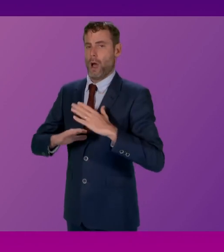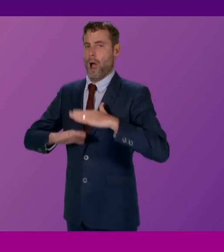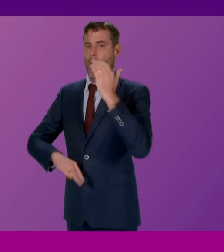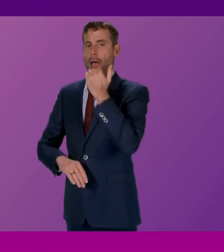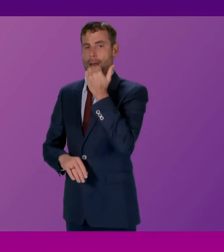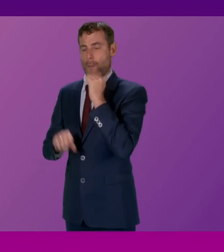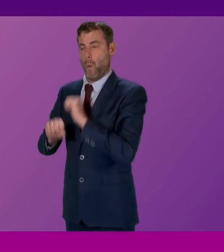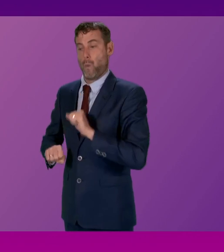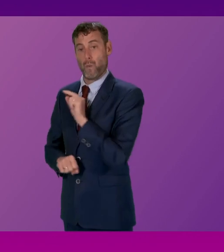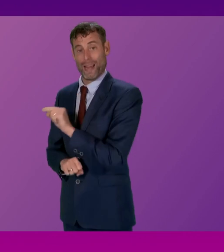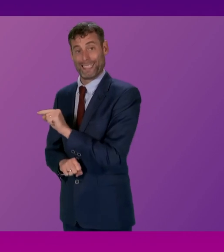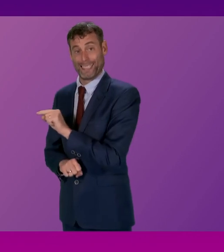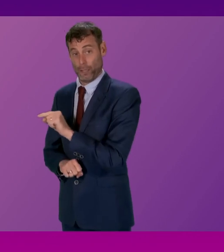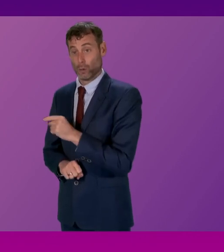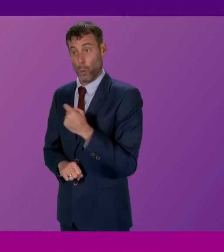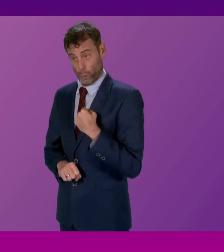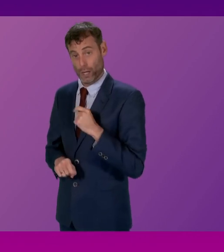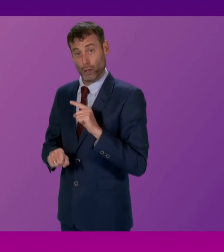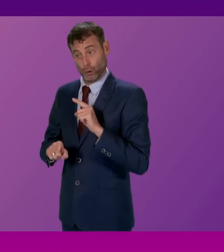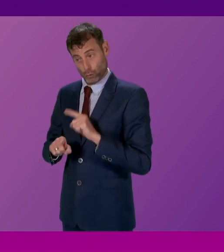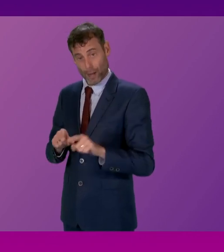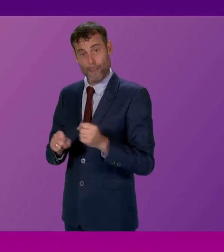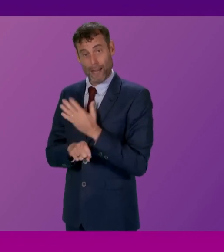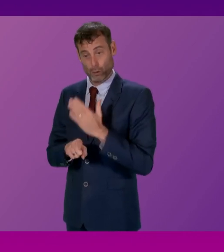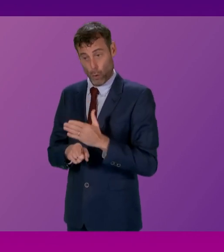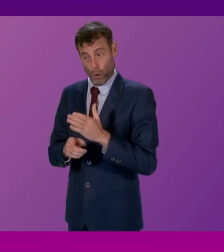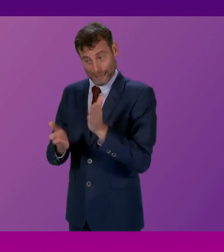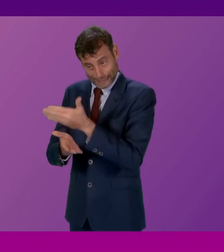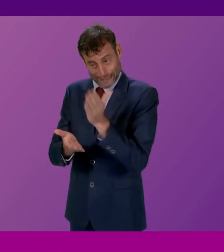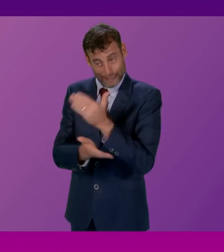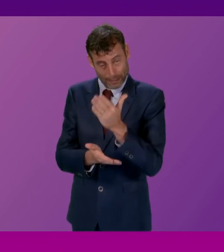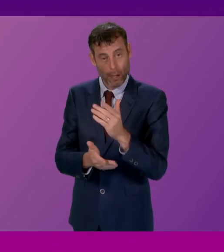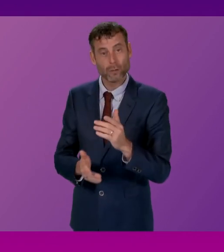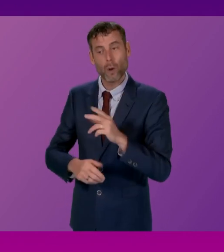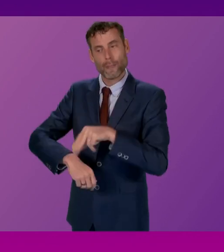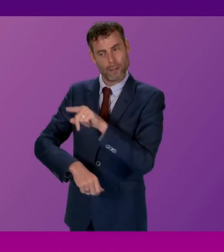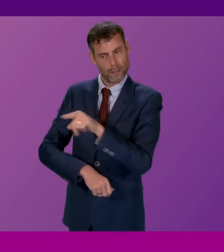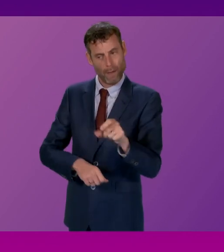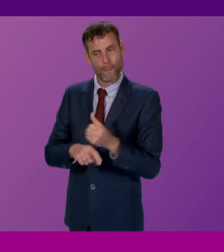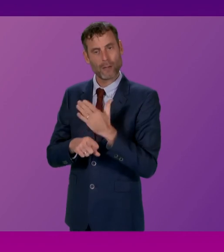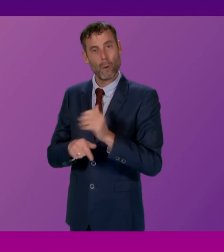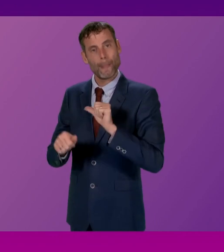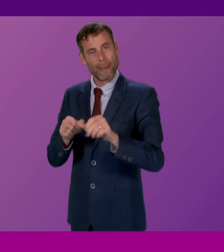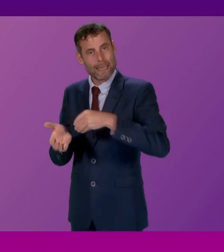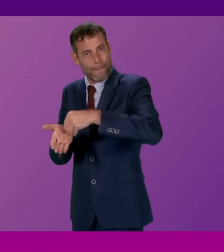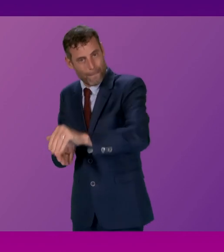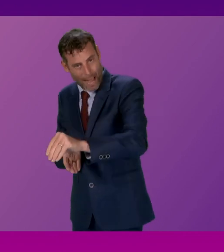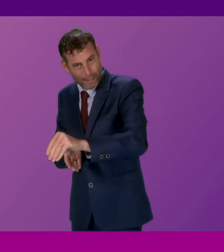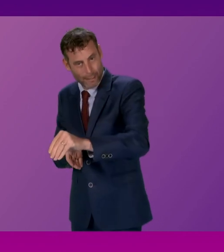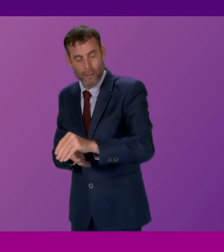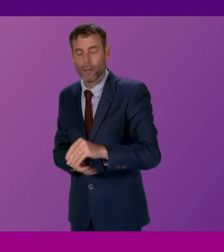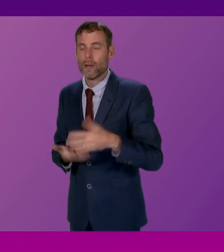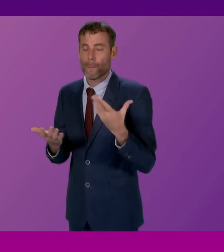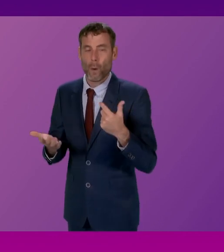staff, and we're making sure that they continue to be the best paid. And, of course, what will help us in relation to that NHS activity is to make sure